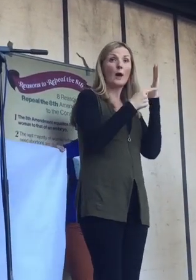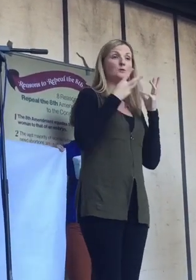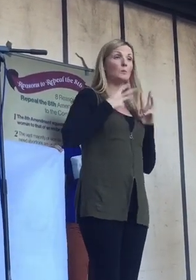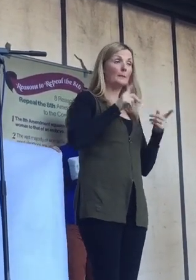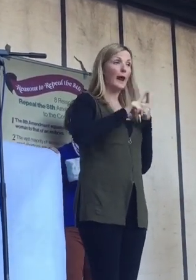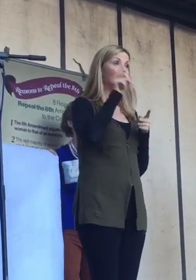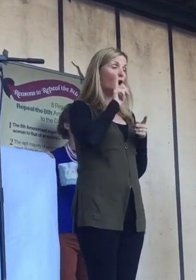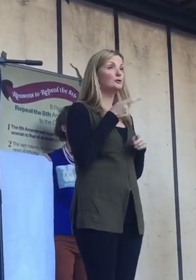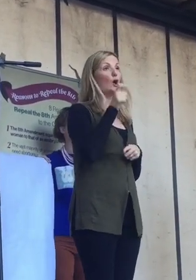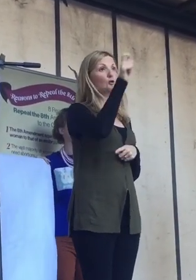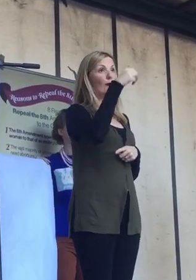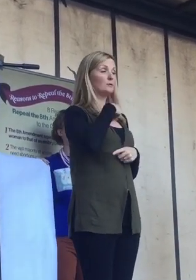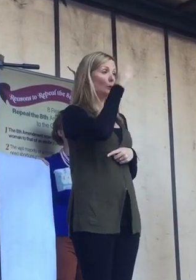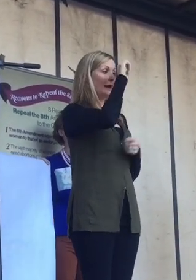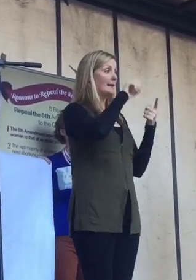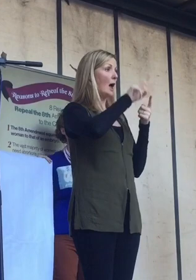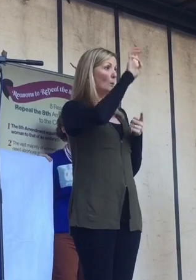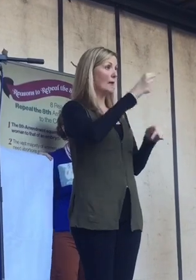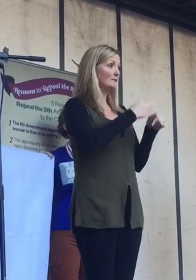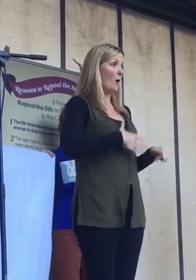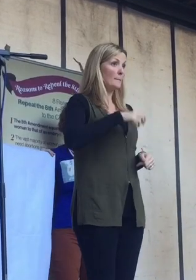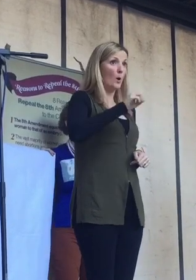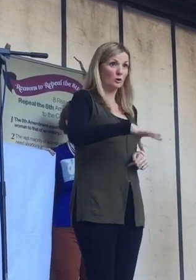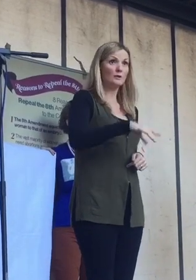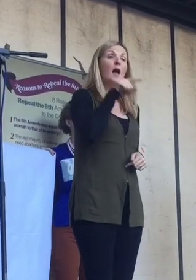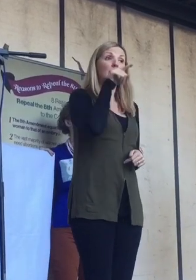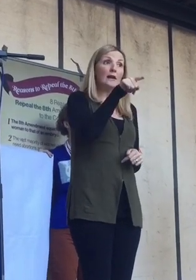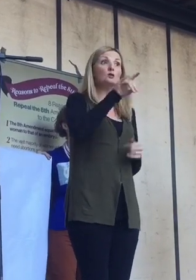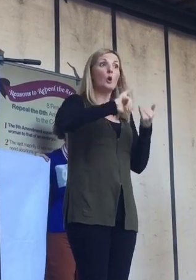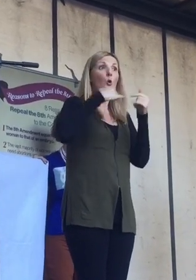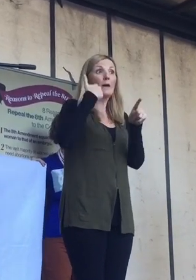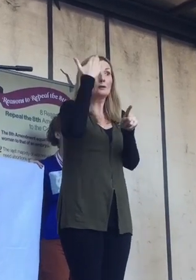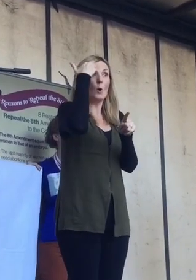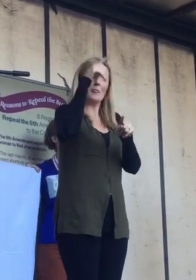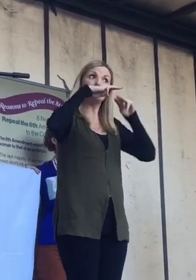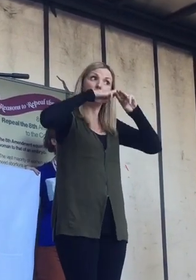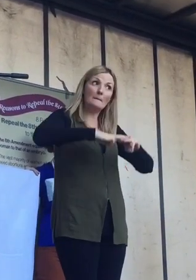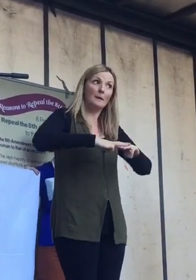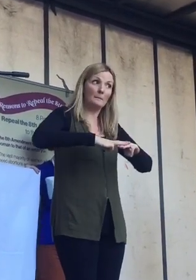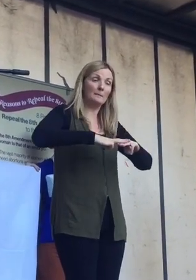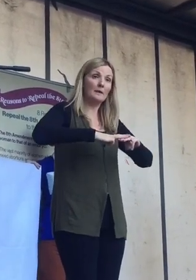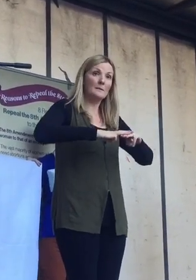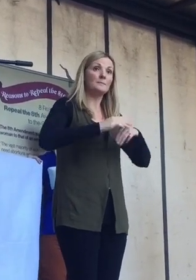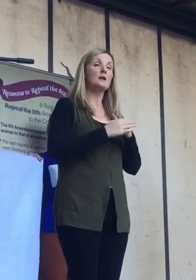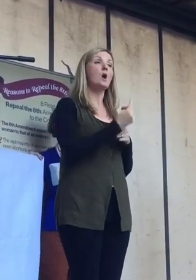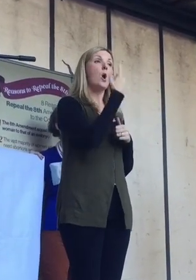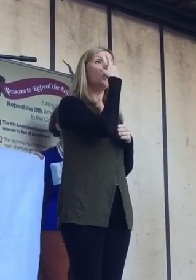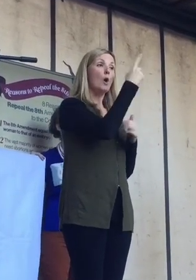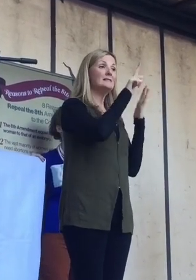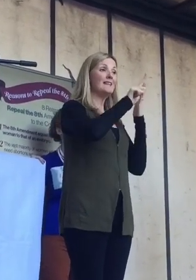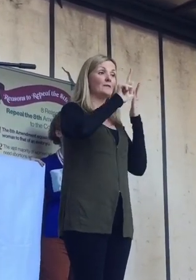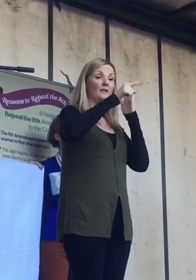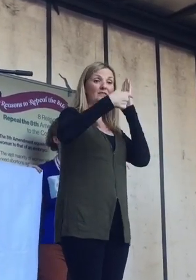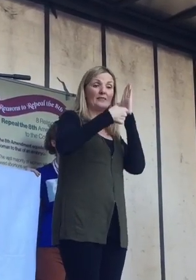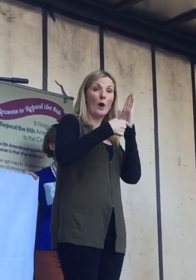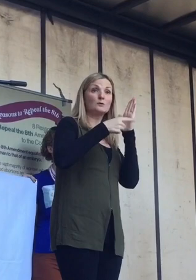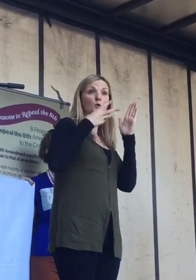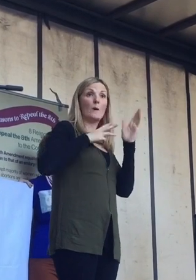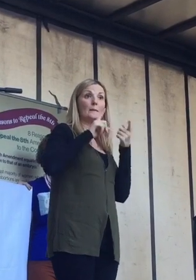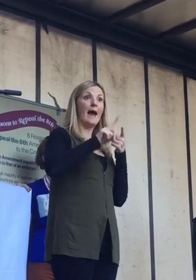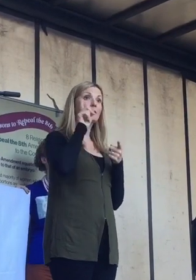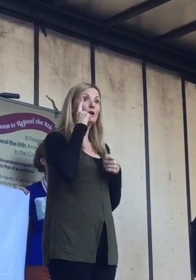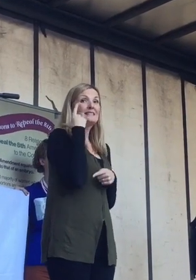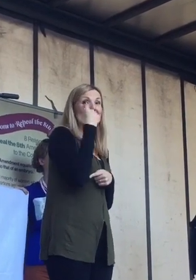travel to England and Wales to have abortions that we know of. Those are the minimum numbers. 177,000 women and girls